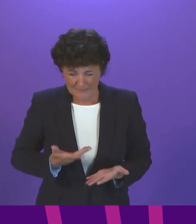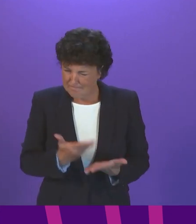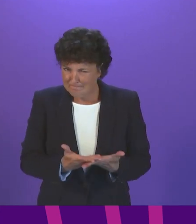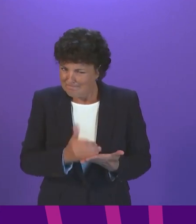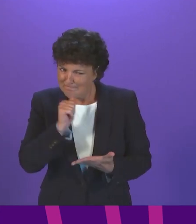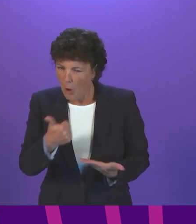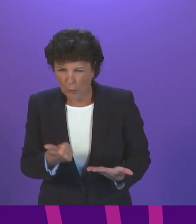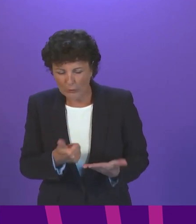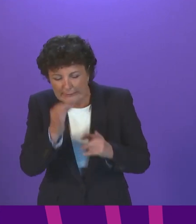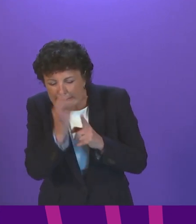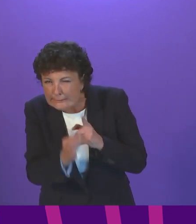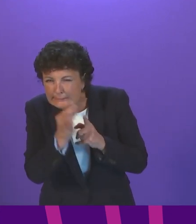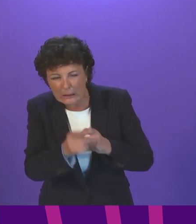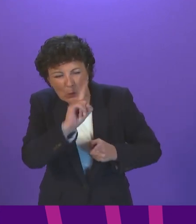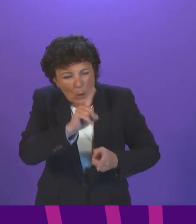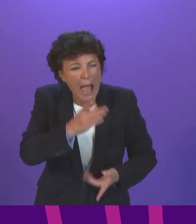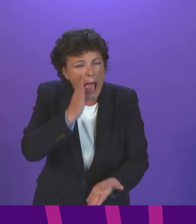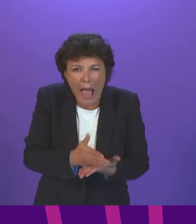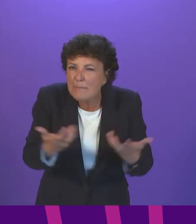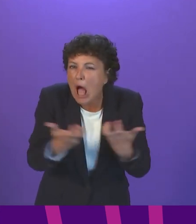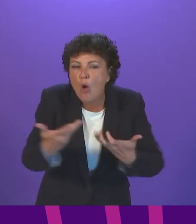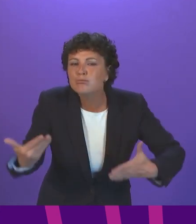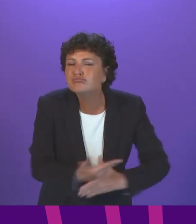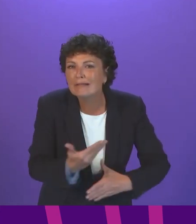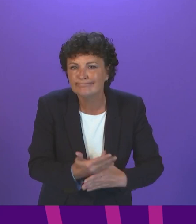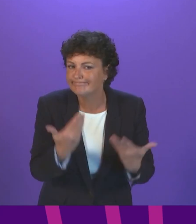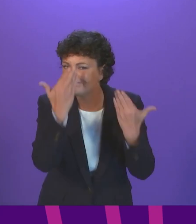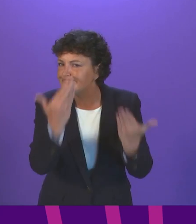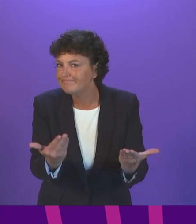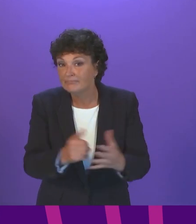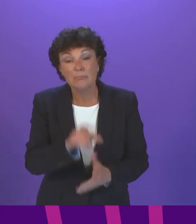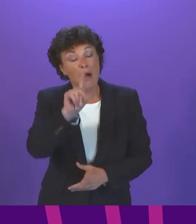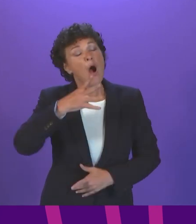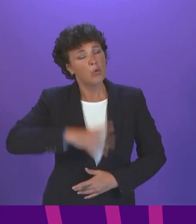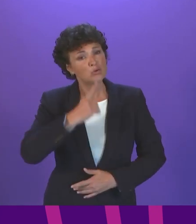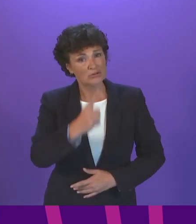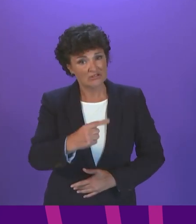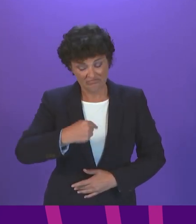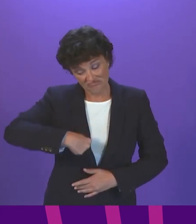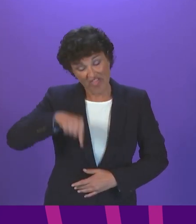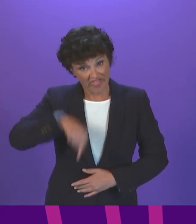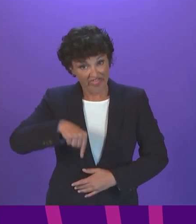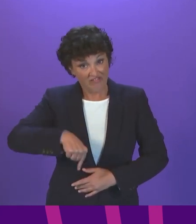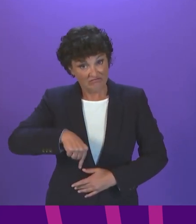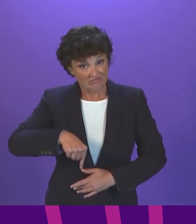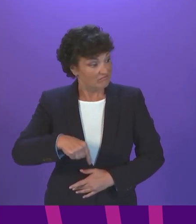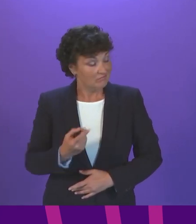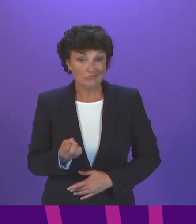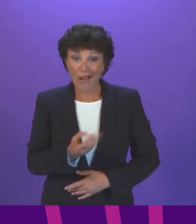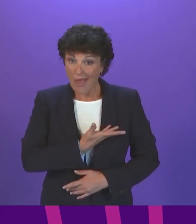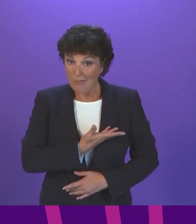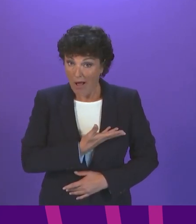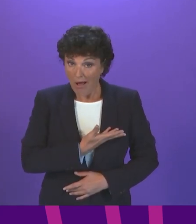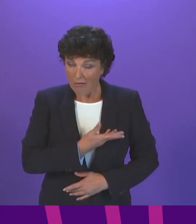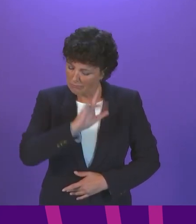in practice. I would also stress that at key moments throughout this pandemic, we have supported the government. So this is not